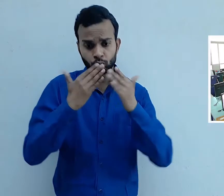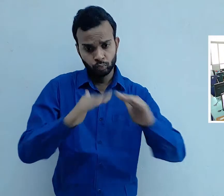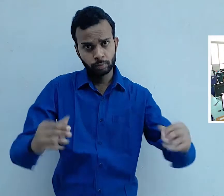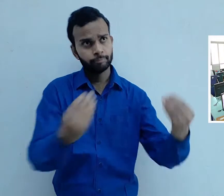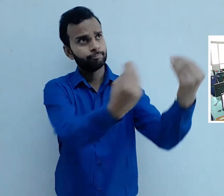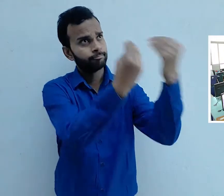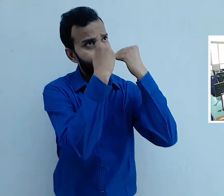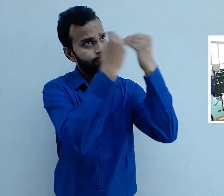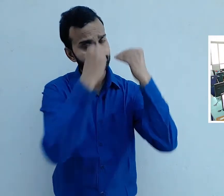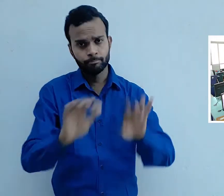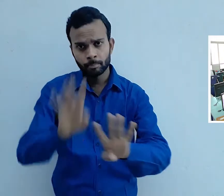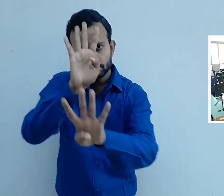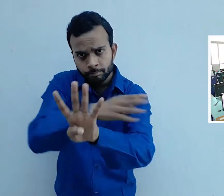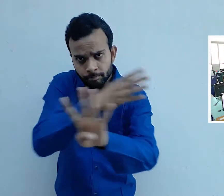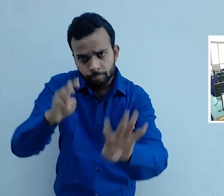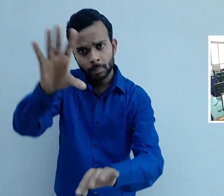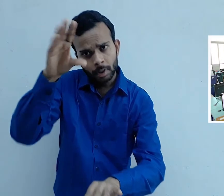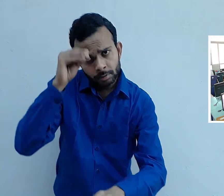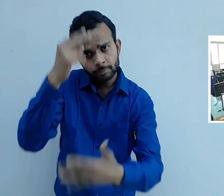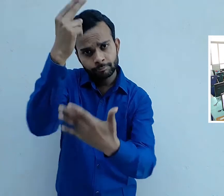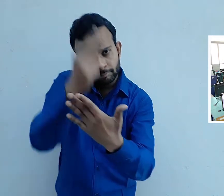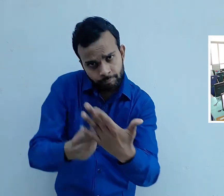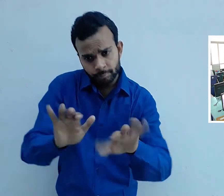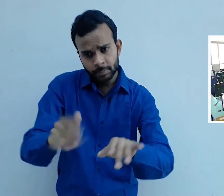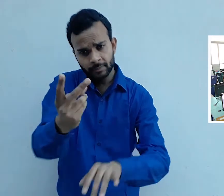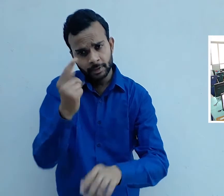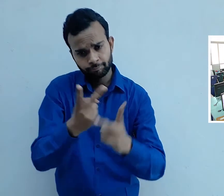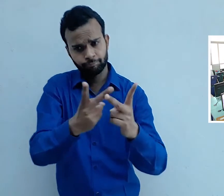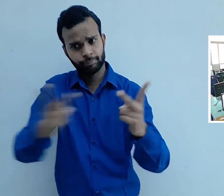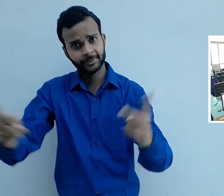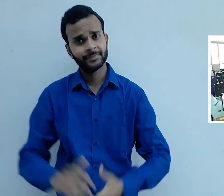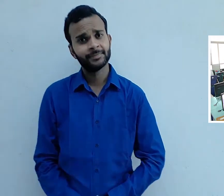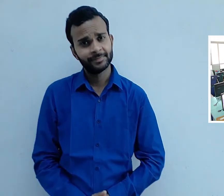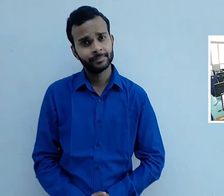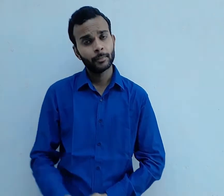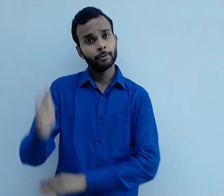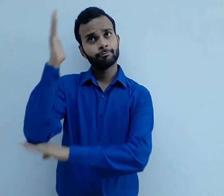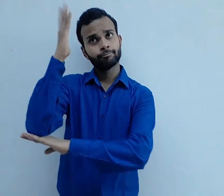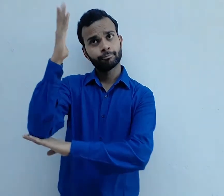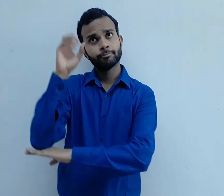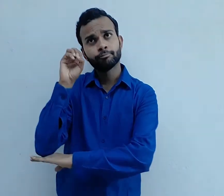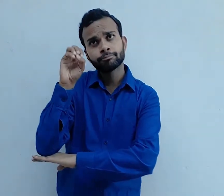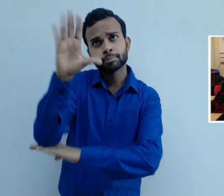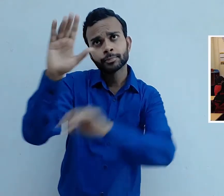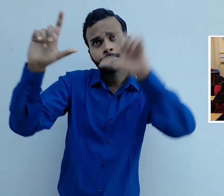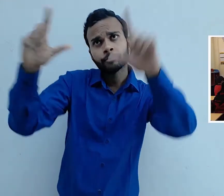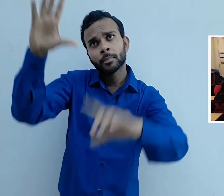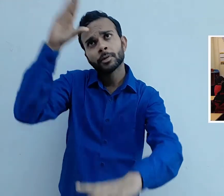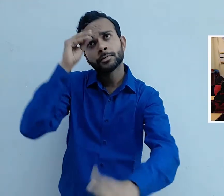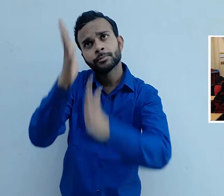provided to the students which includes Microsoft Excel, Paint, typing speed and many other topics. Students learn